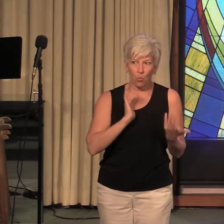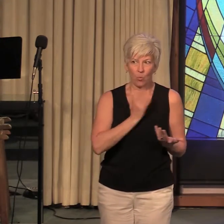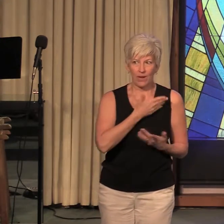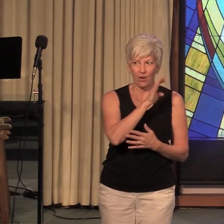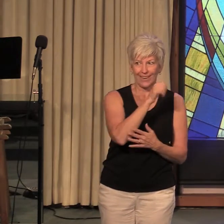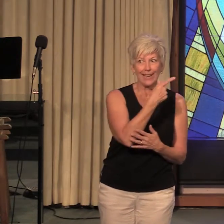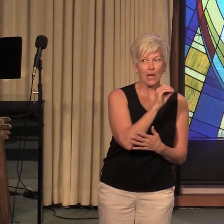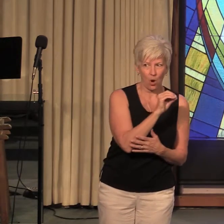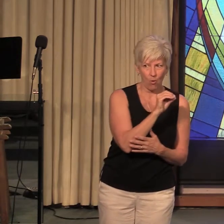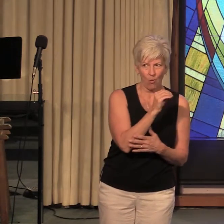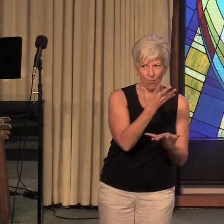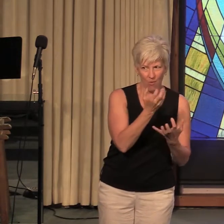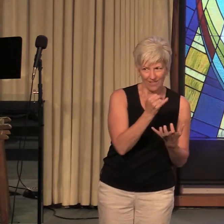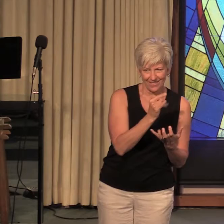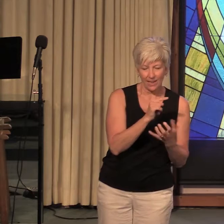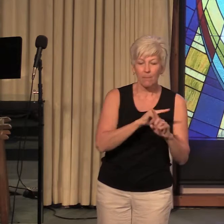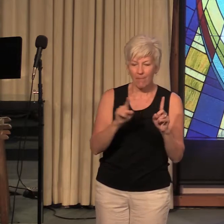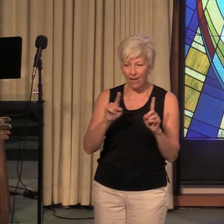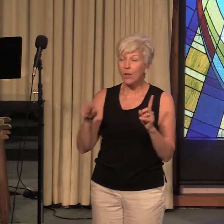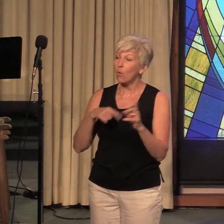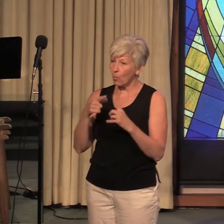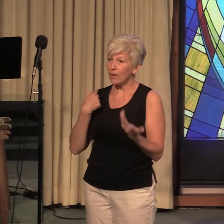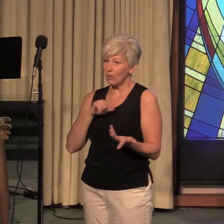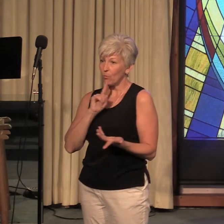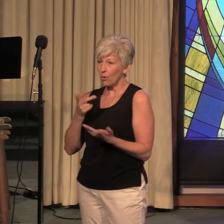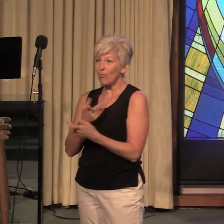but when we're ready.